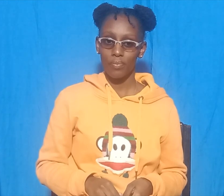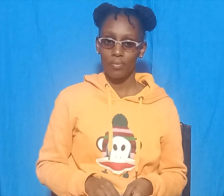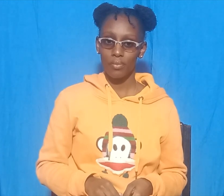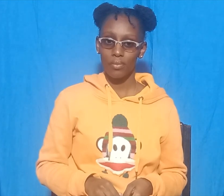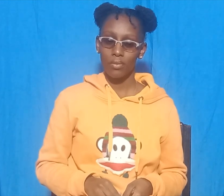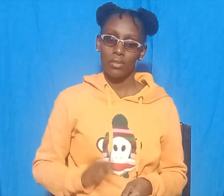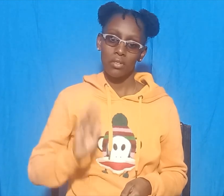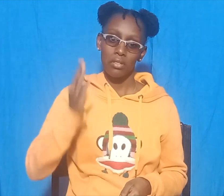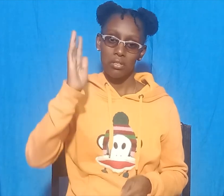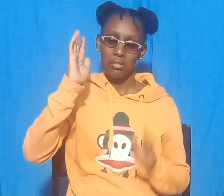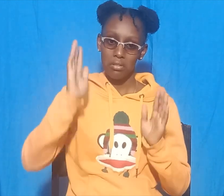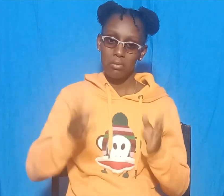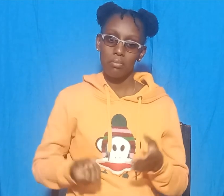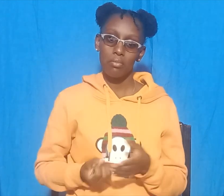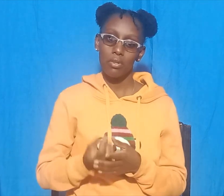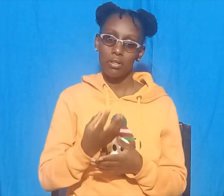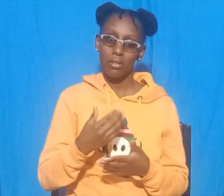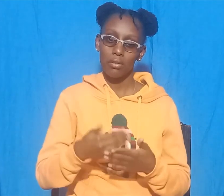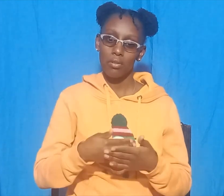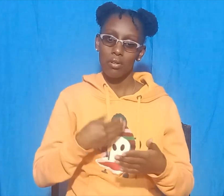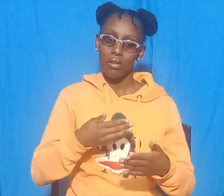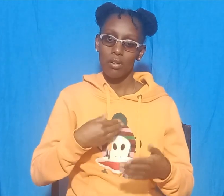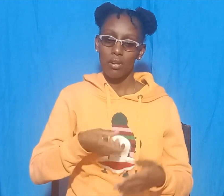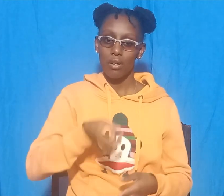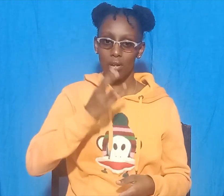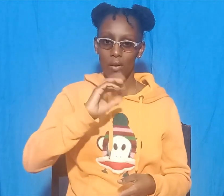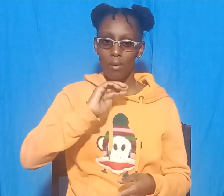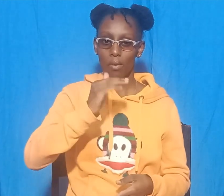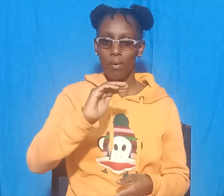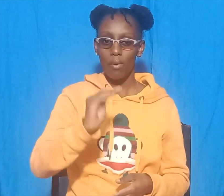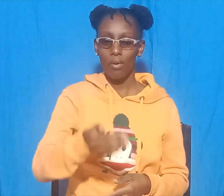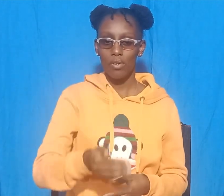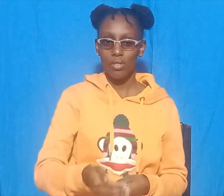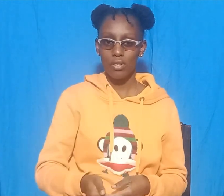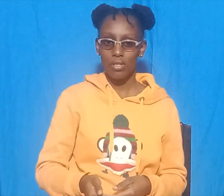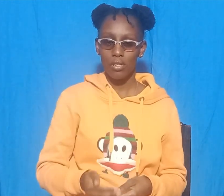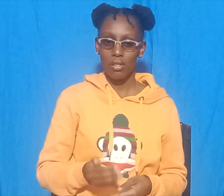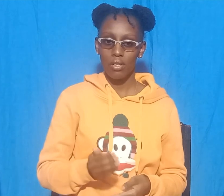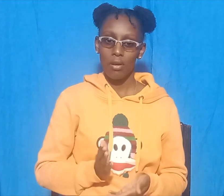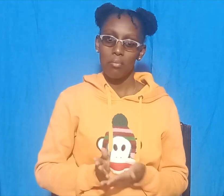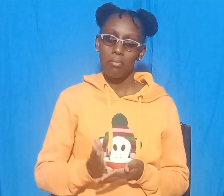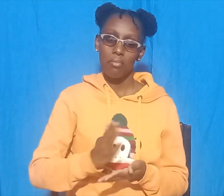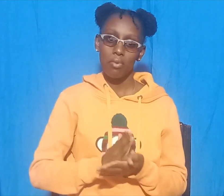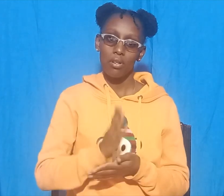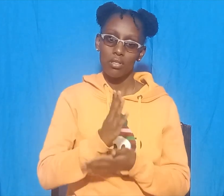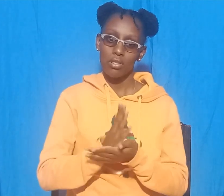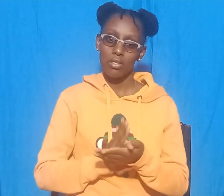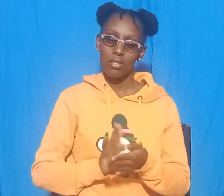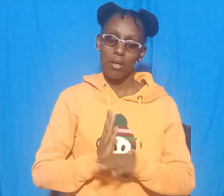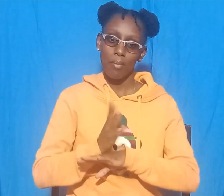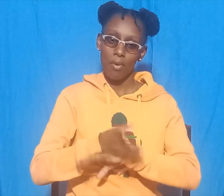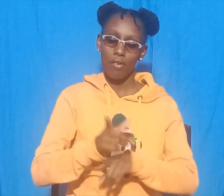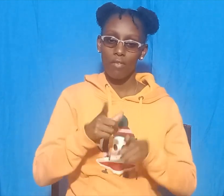a big tree by the ocean. Half of its branches were over the land